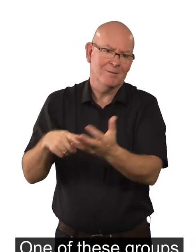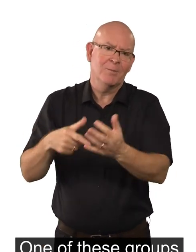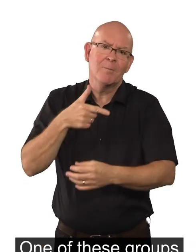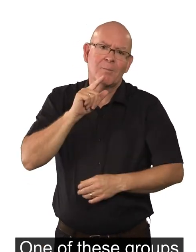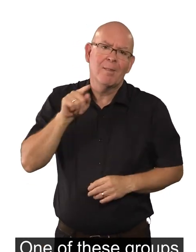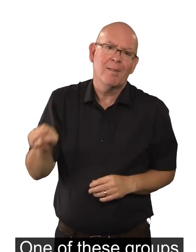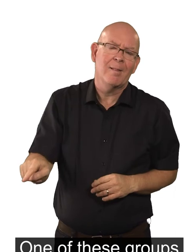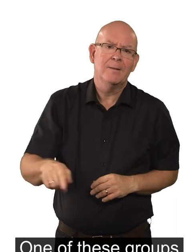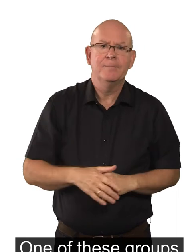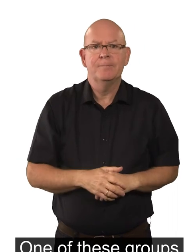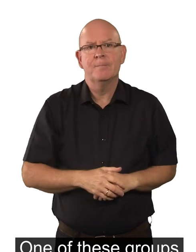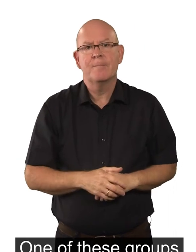groups is disabled people.